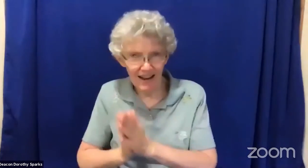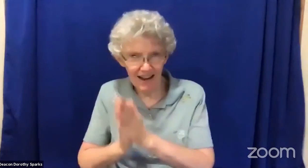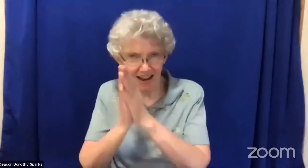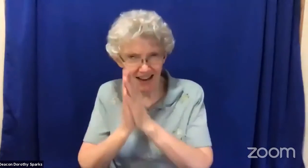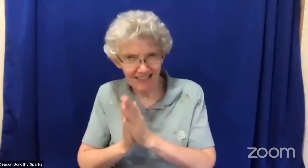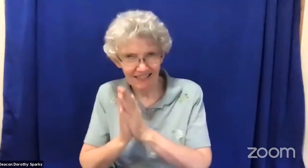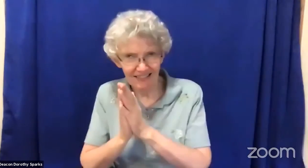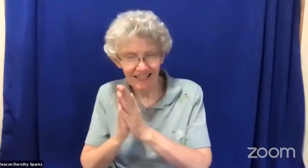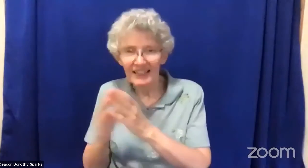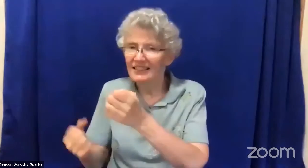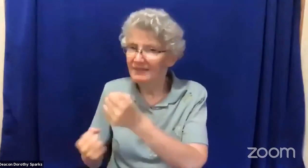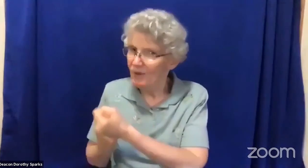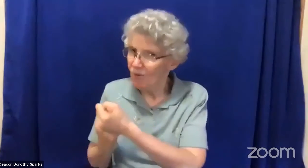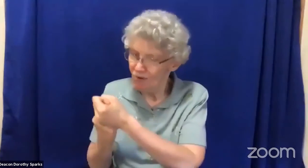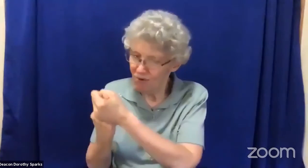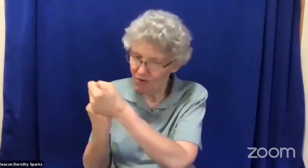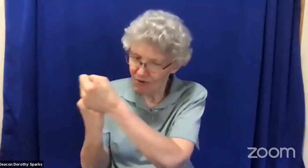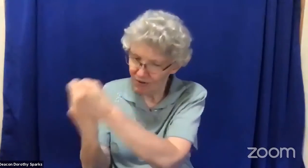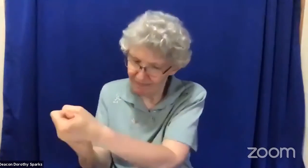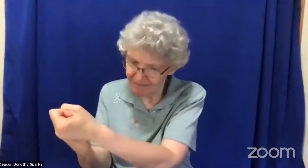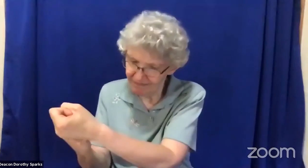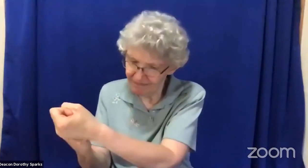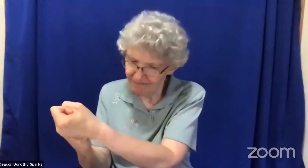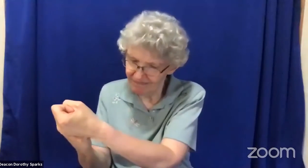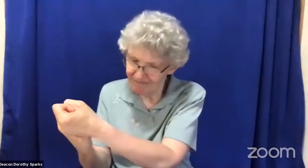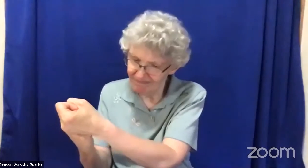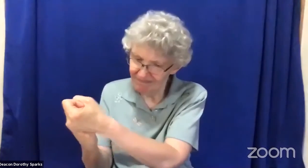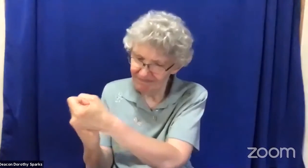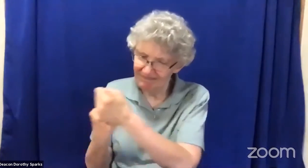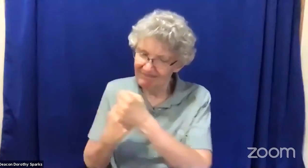and pray and to offer support